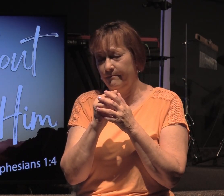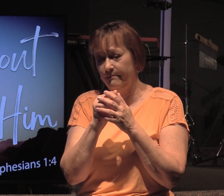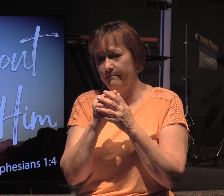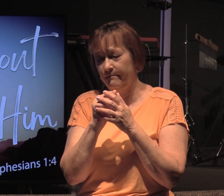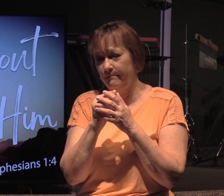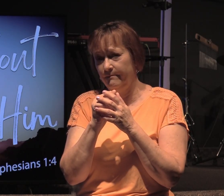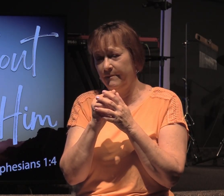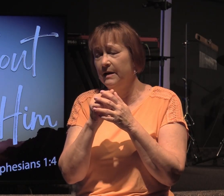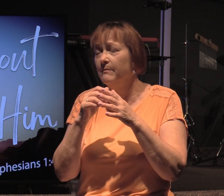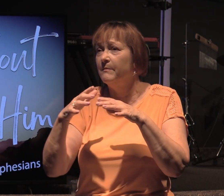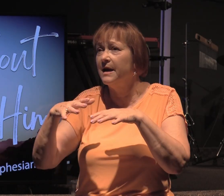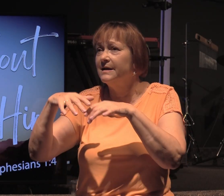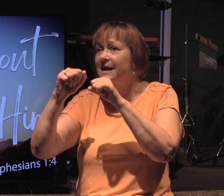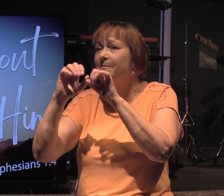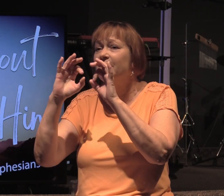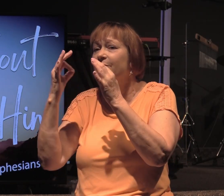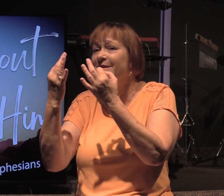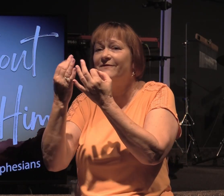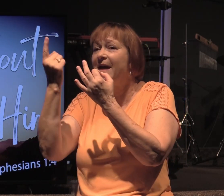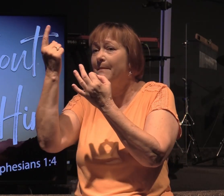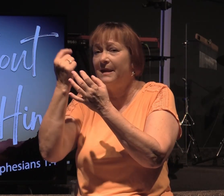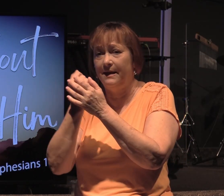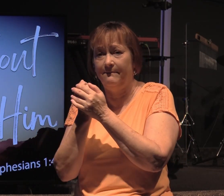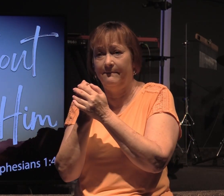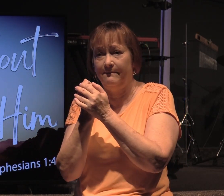to be adopted into his family